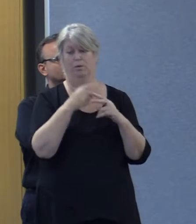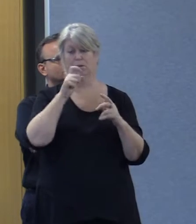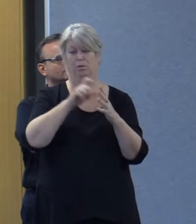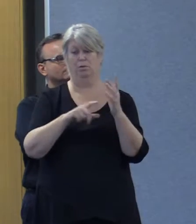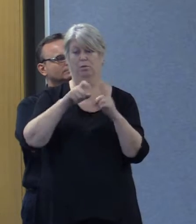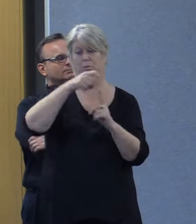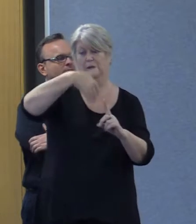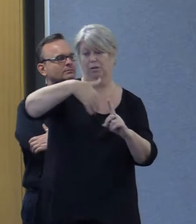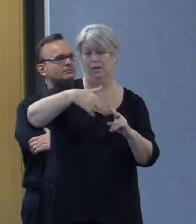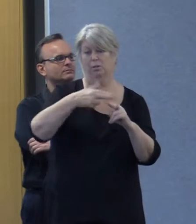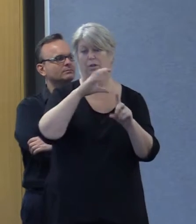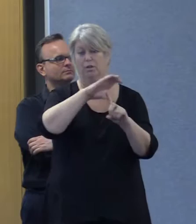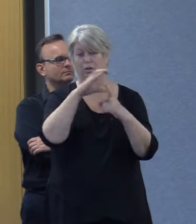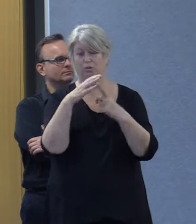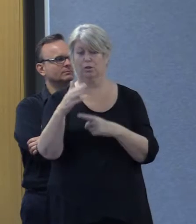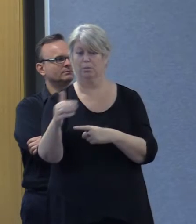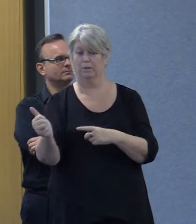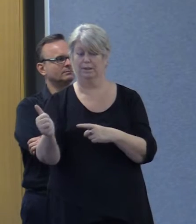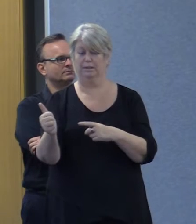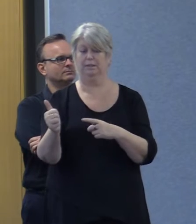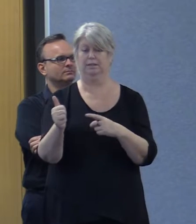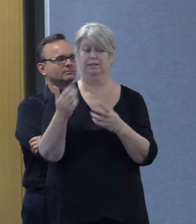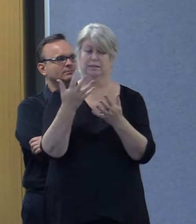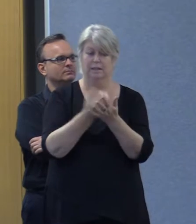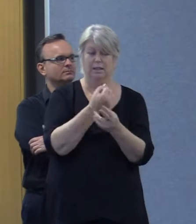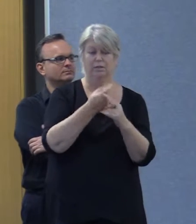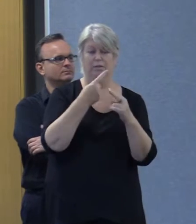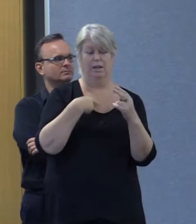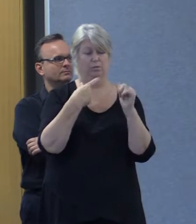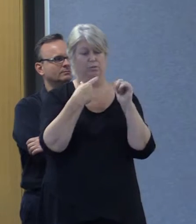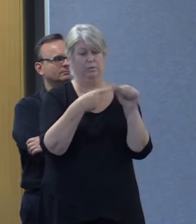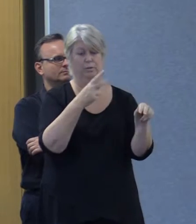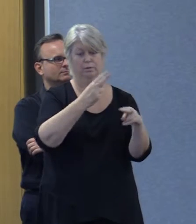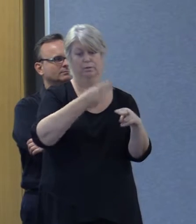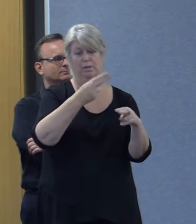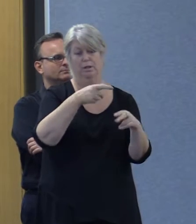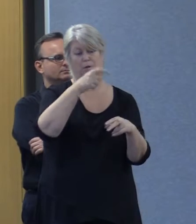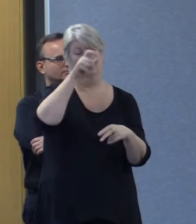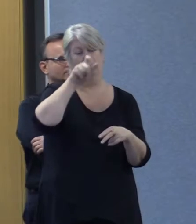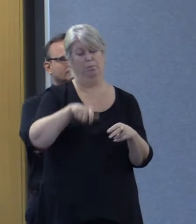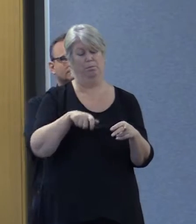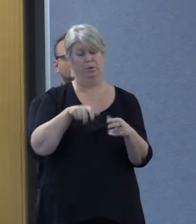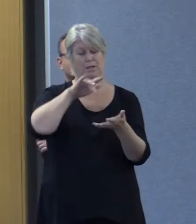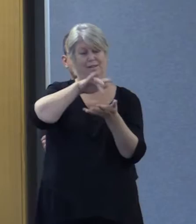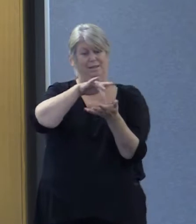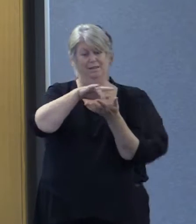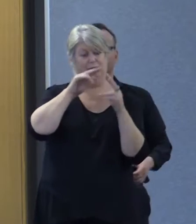background with culturally competent, safe and responsive person-centered approaches.